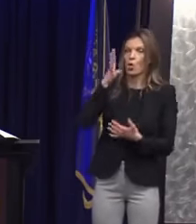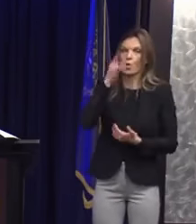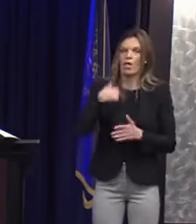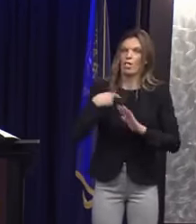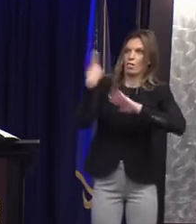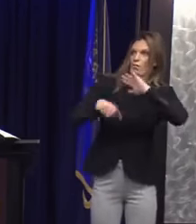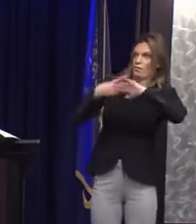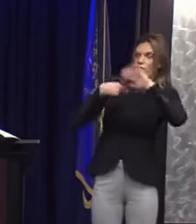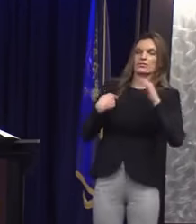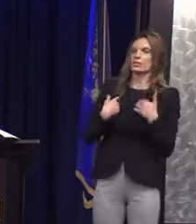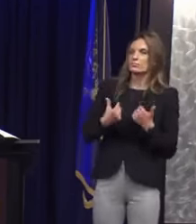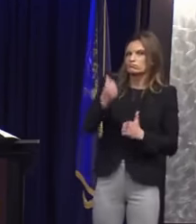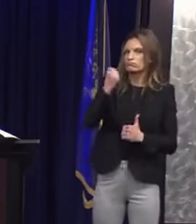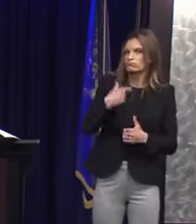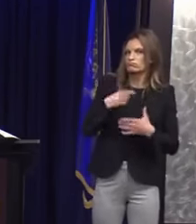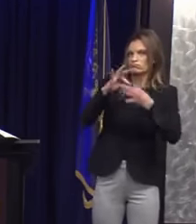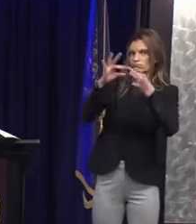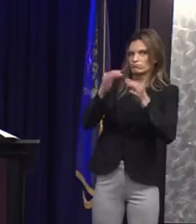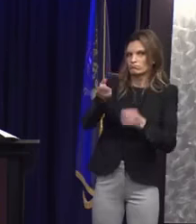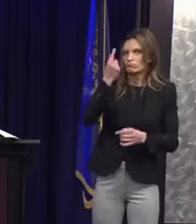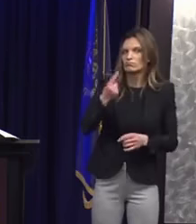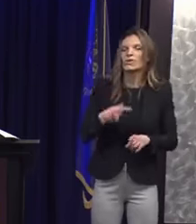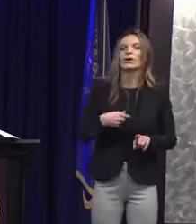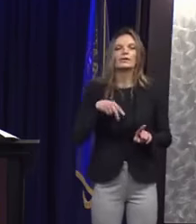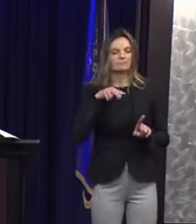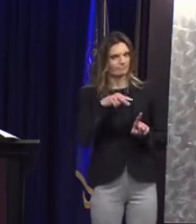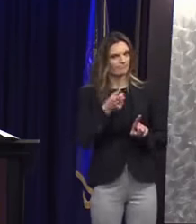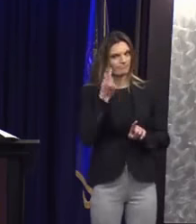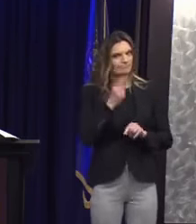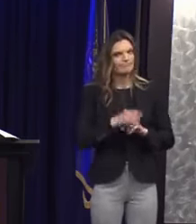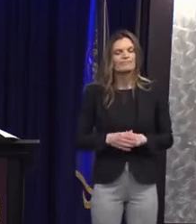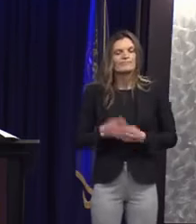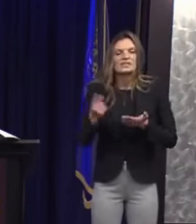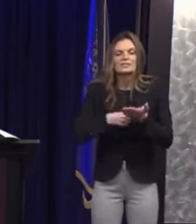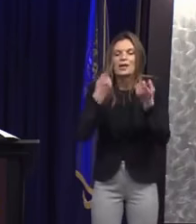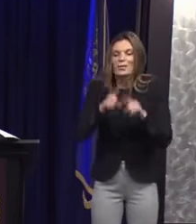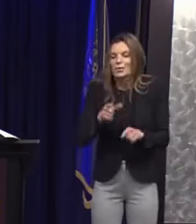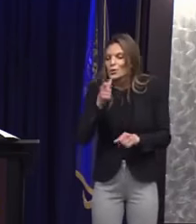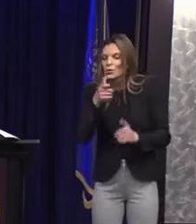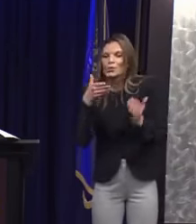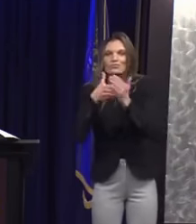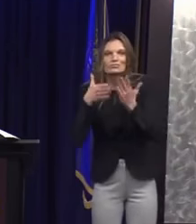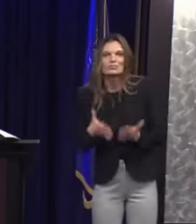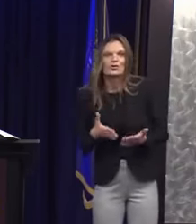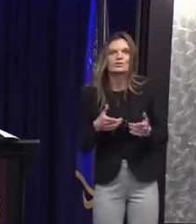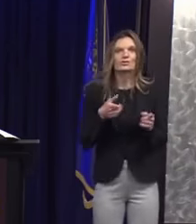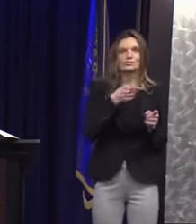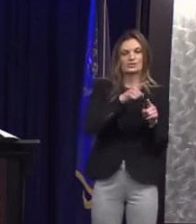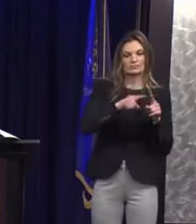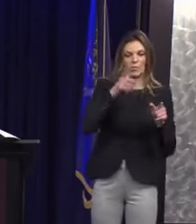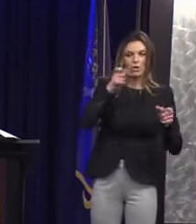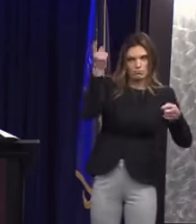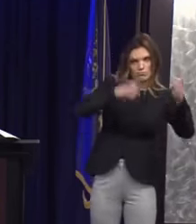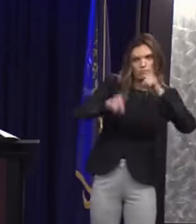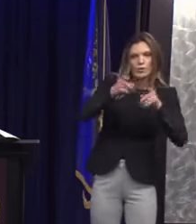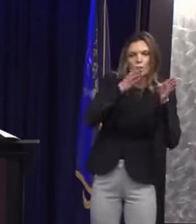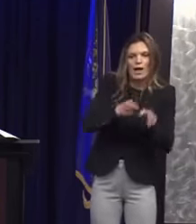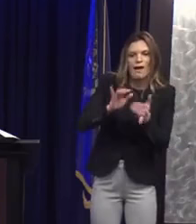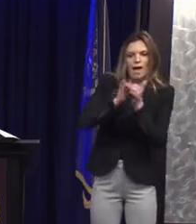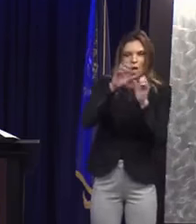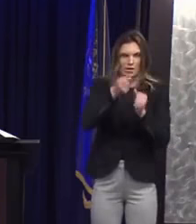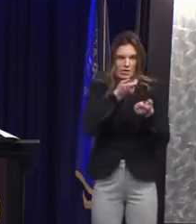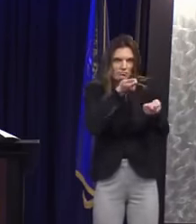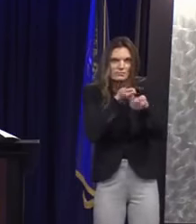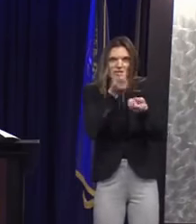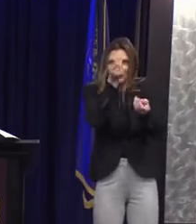There are times when investigators and prosecutors will agree to these types of arrangements in an effort to find out